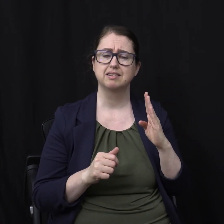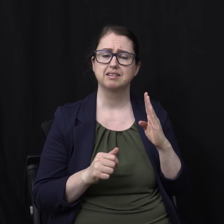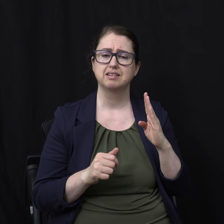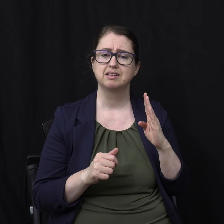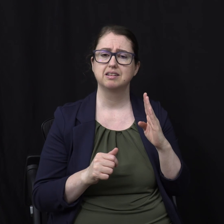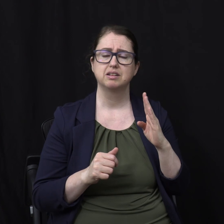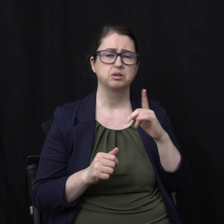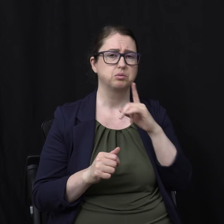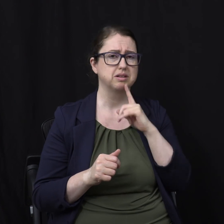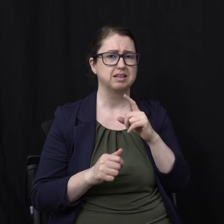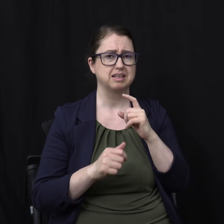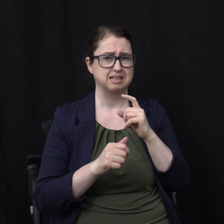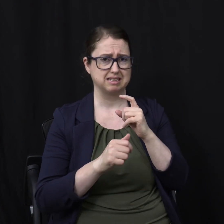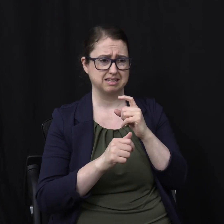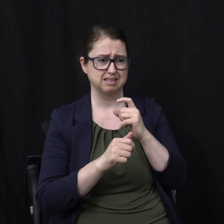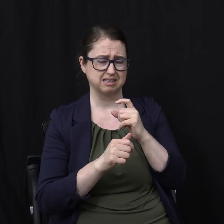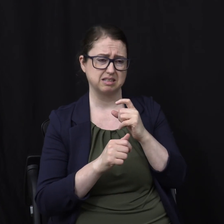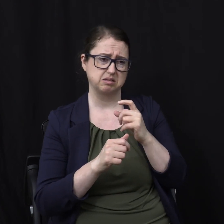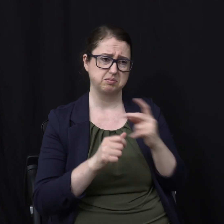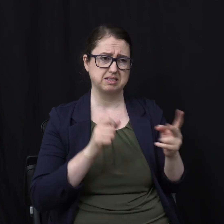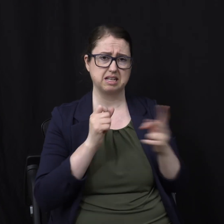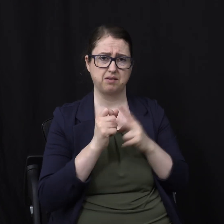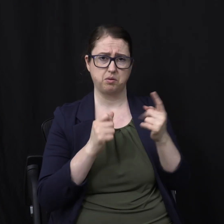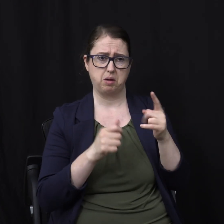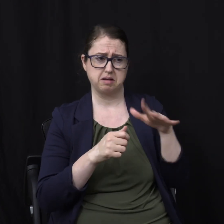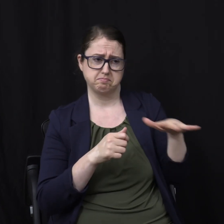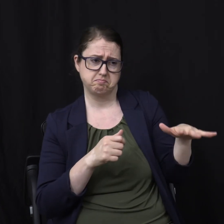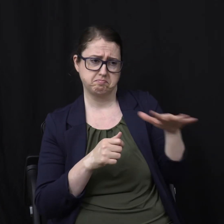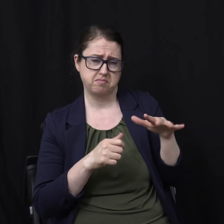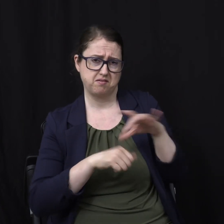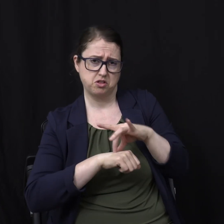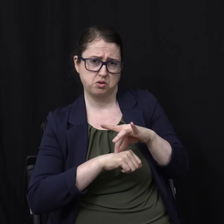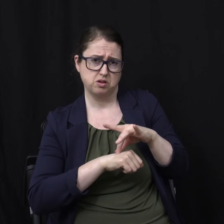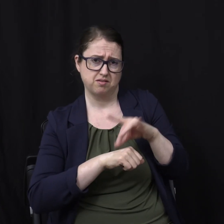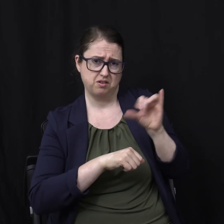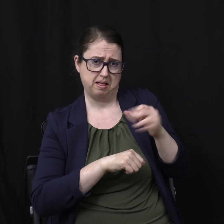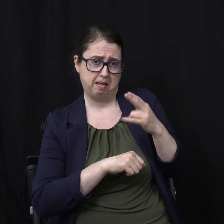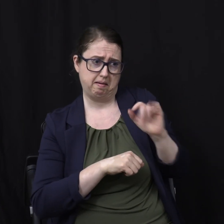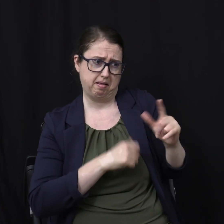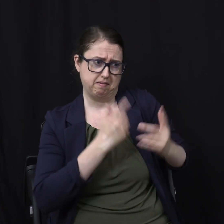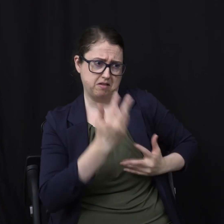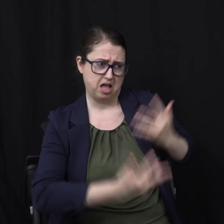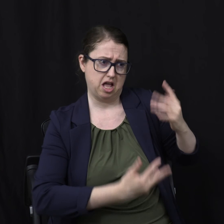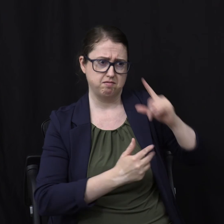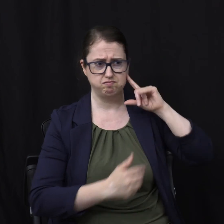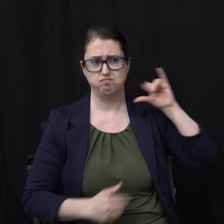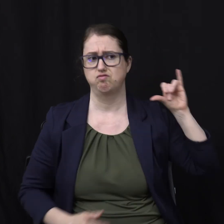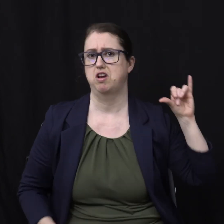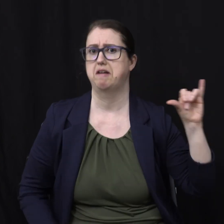infested Corner of the new earth Called hell To burn for the ceaseless Ages of eternity